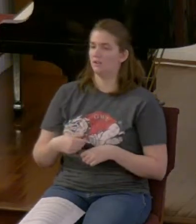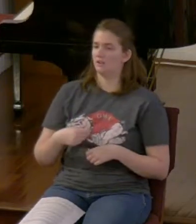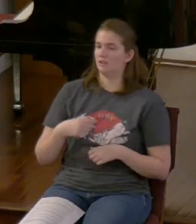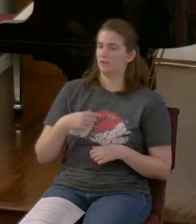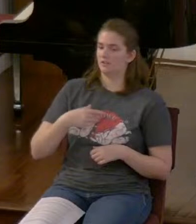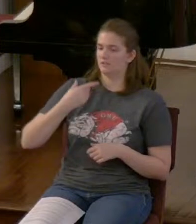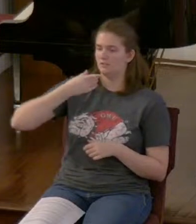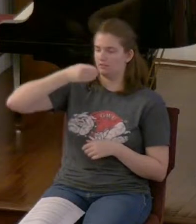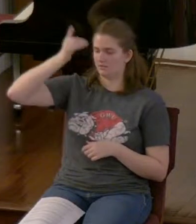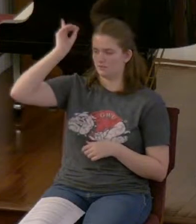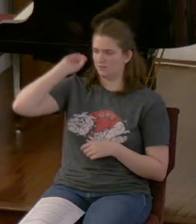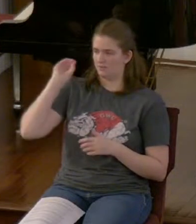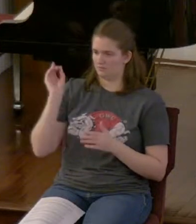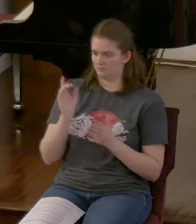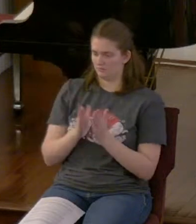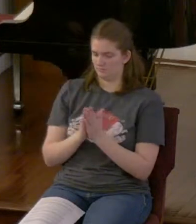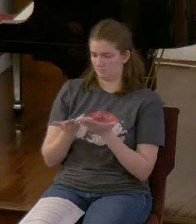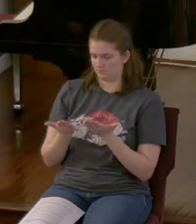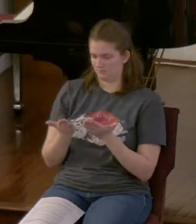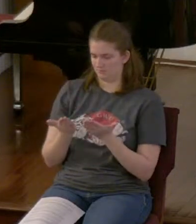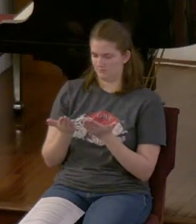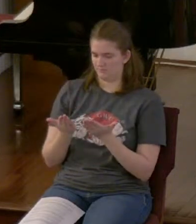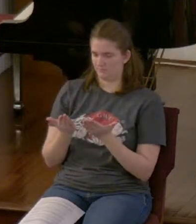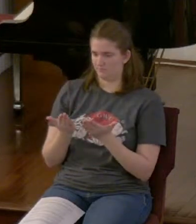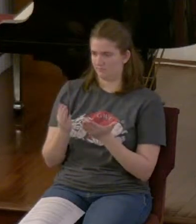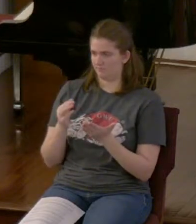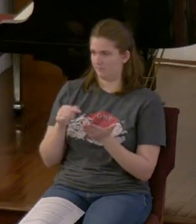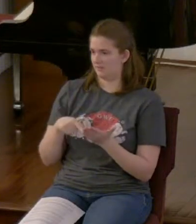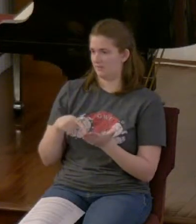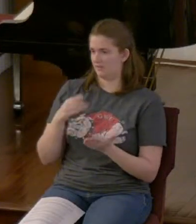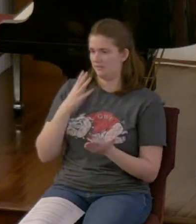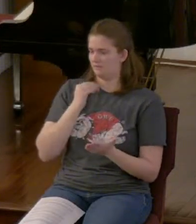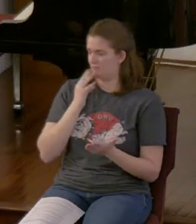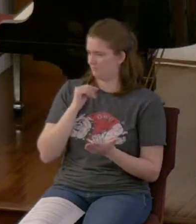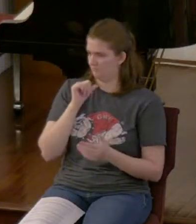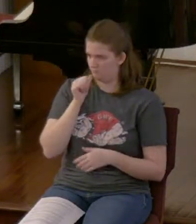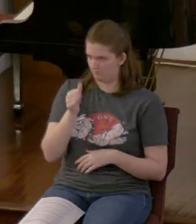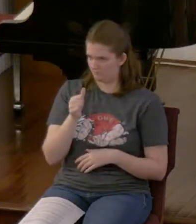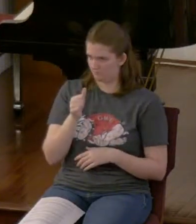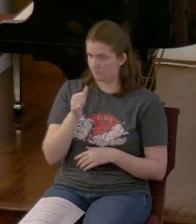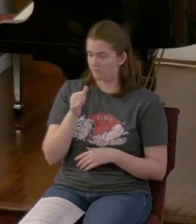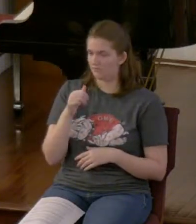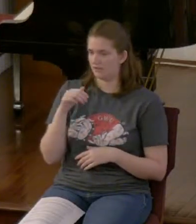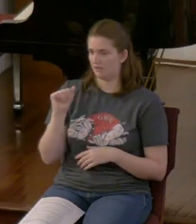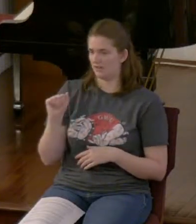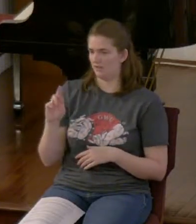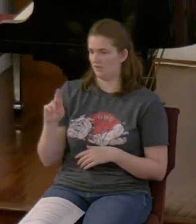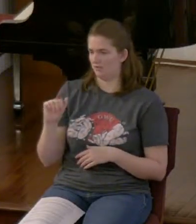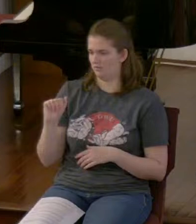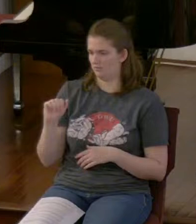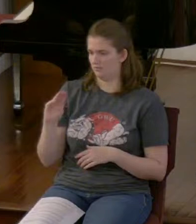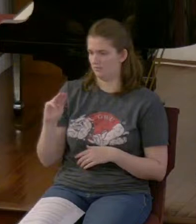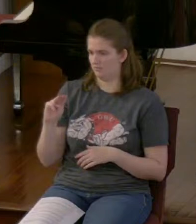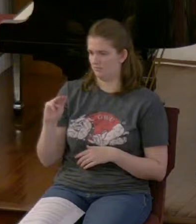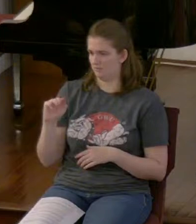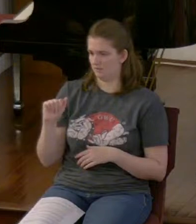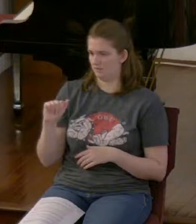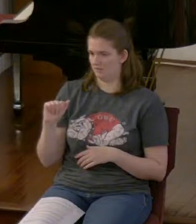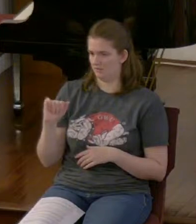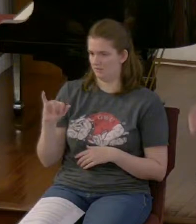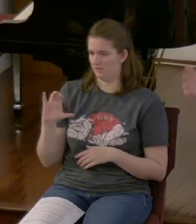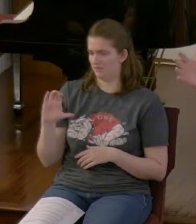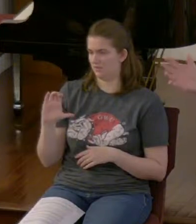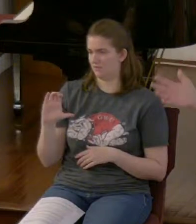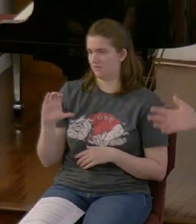talked about that it was mostly written in Aramaic why because he was in Babylon